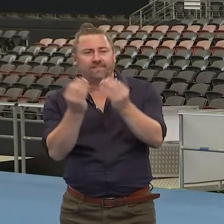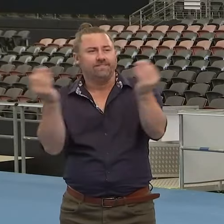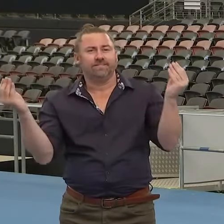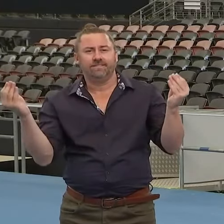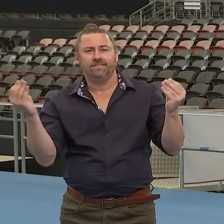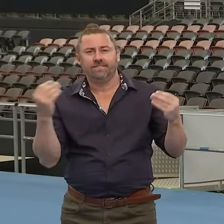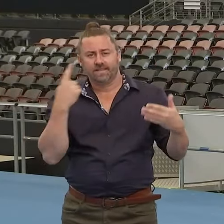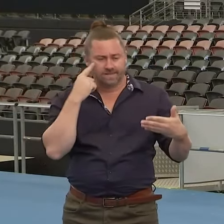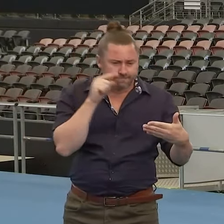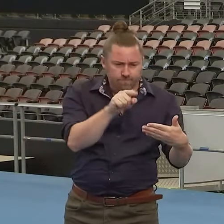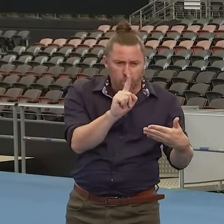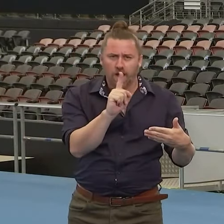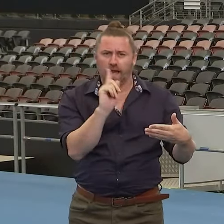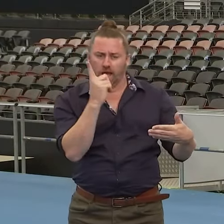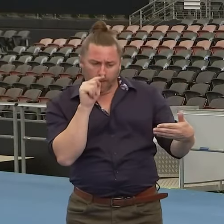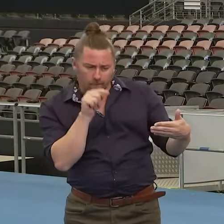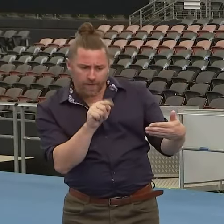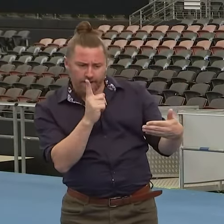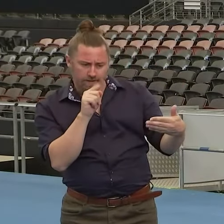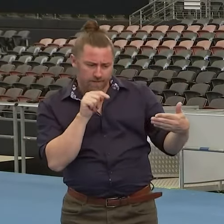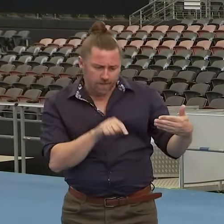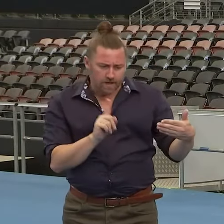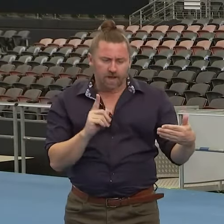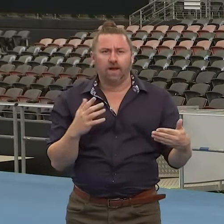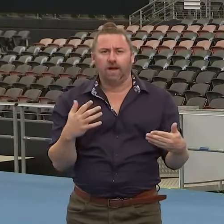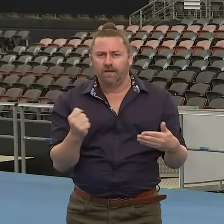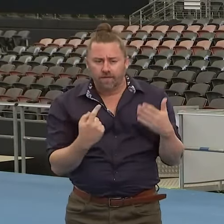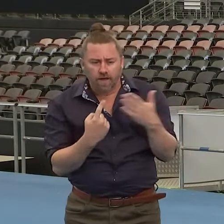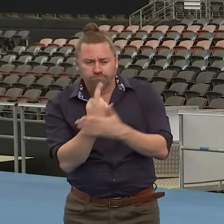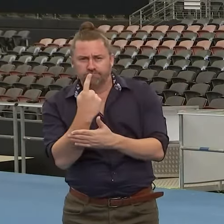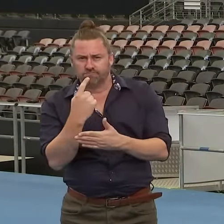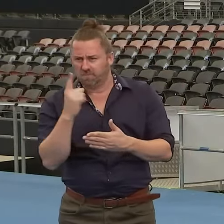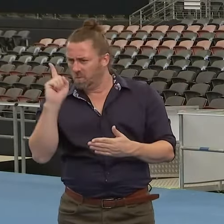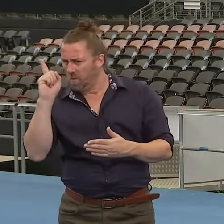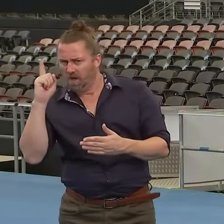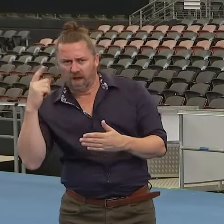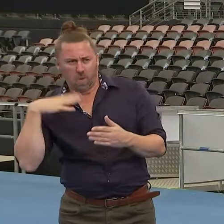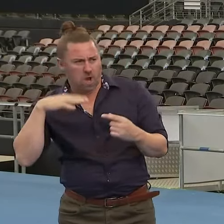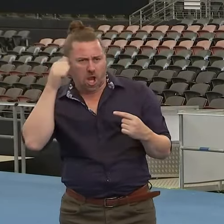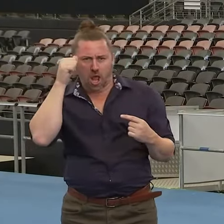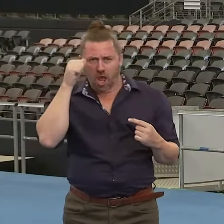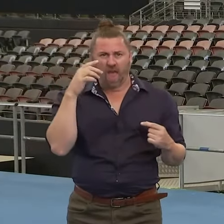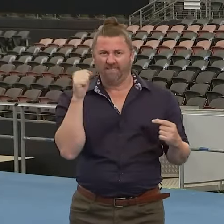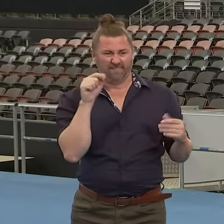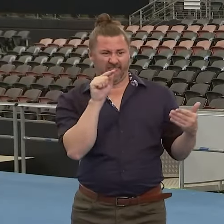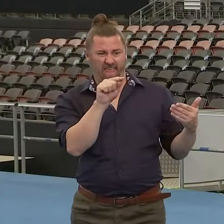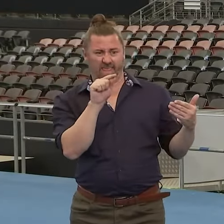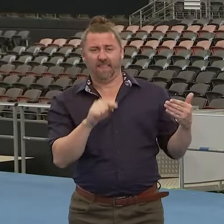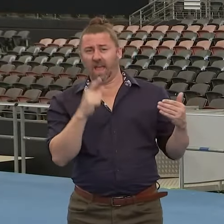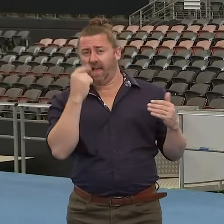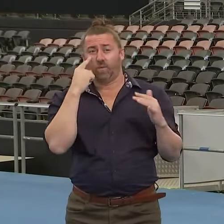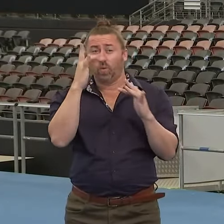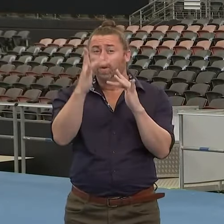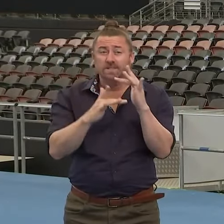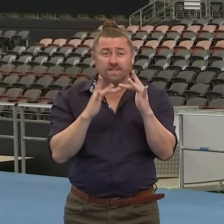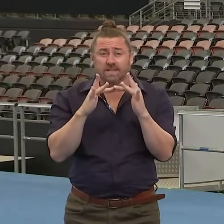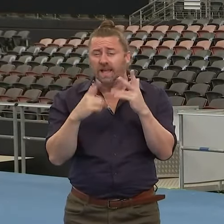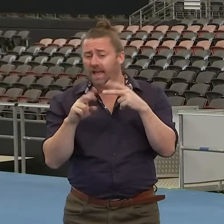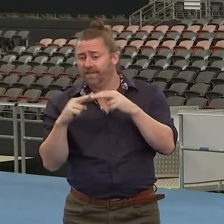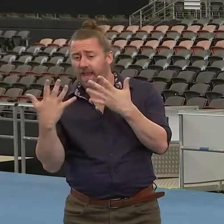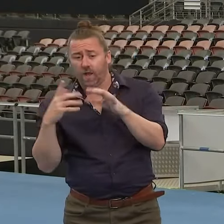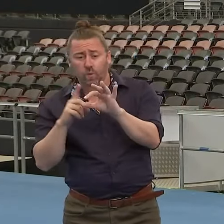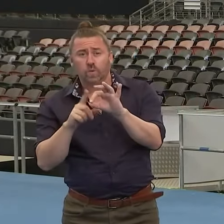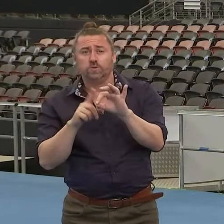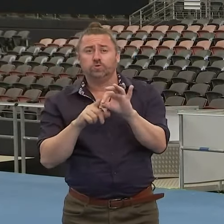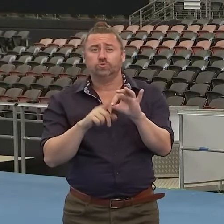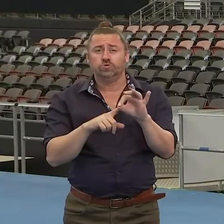advice. We have many Q&As that will be on site. All your questions will be answered. And we